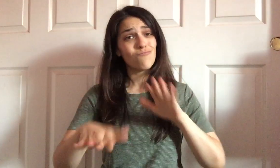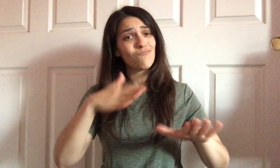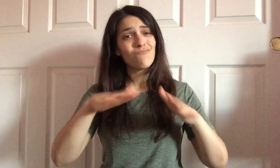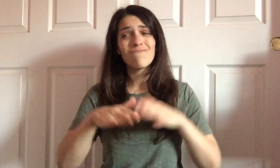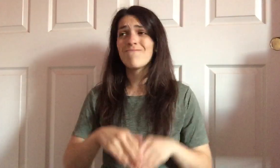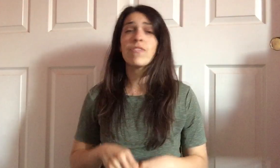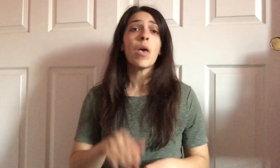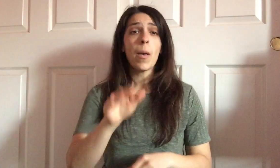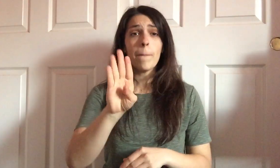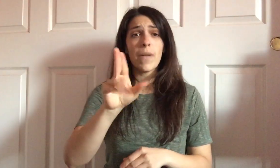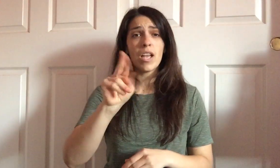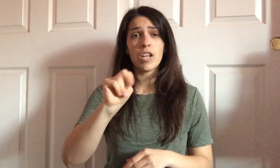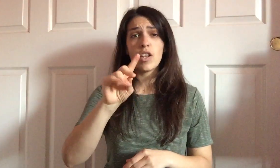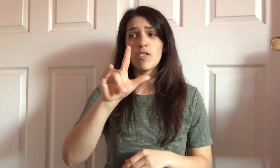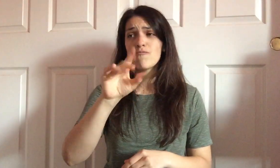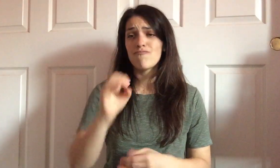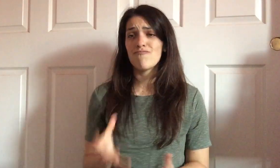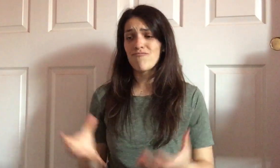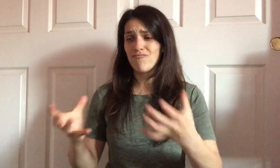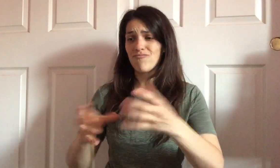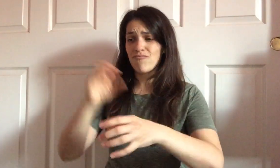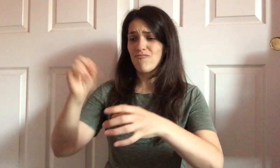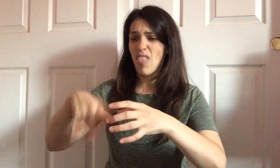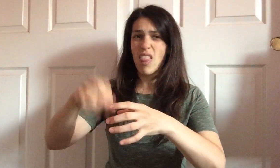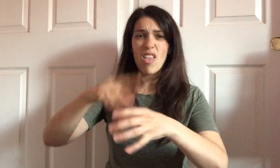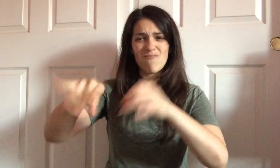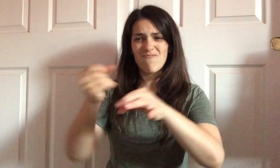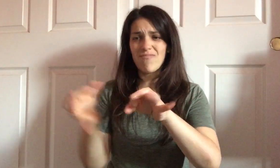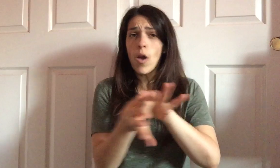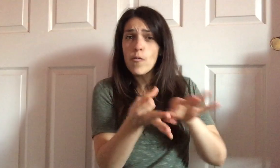Puck hair down the rocky